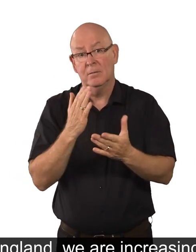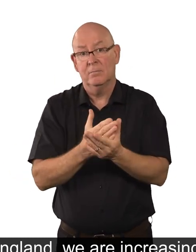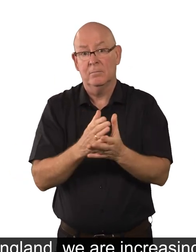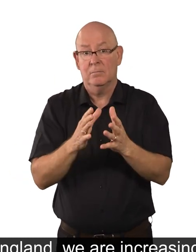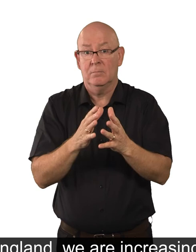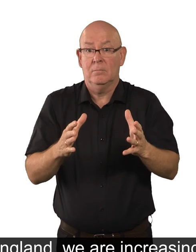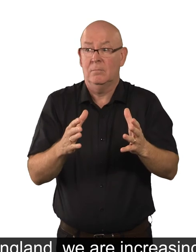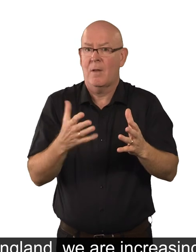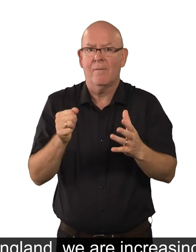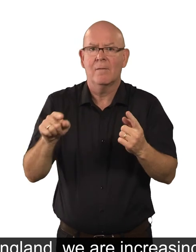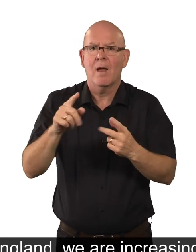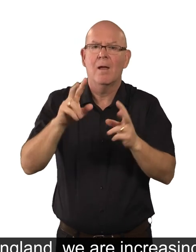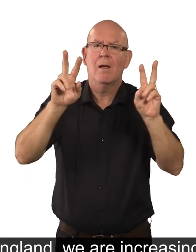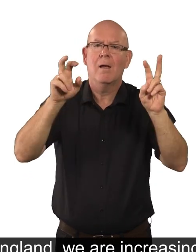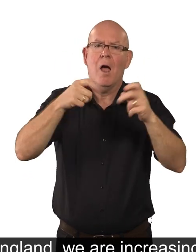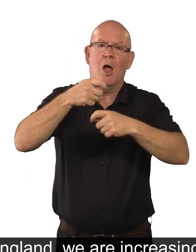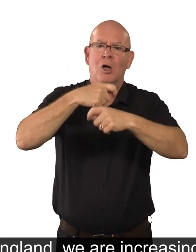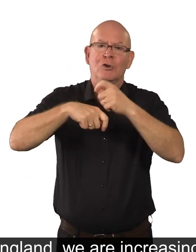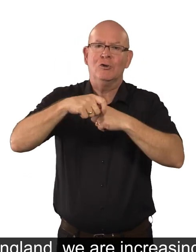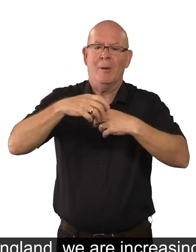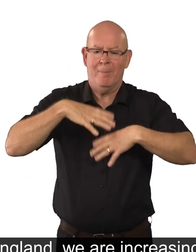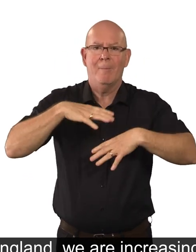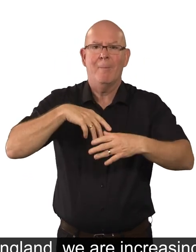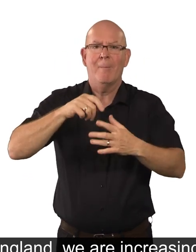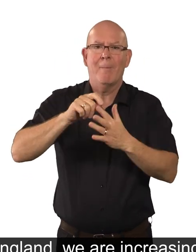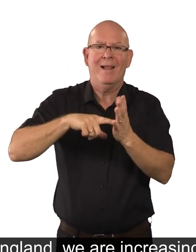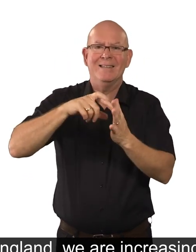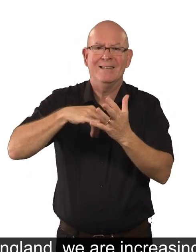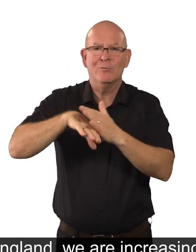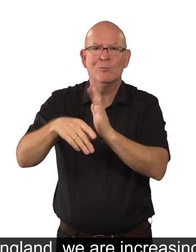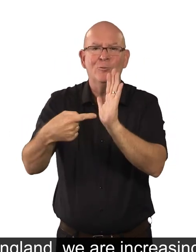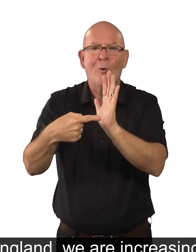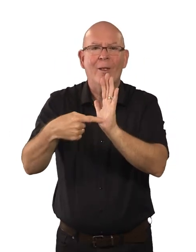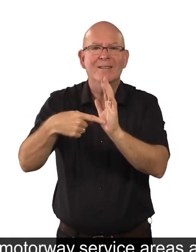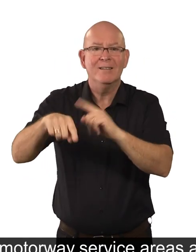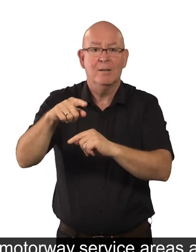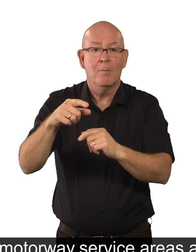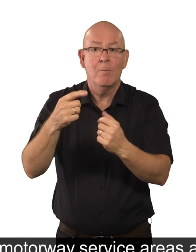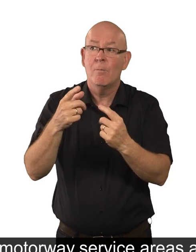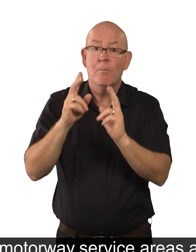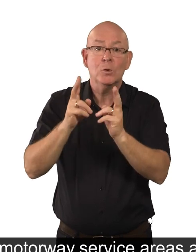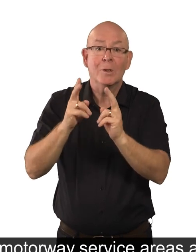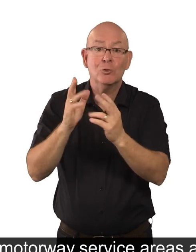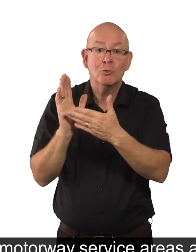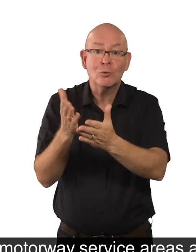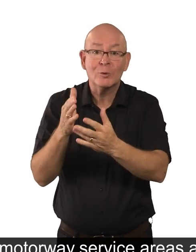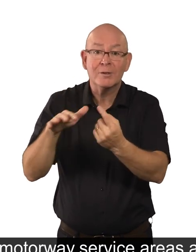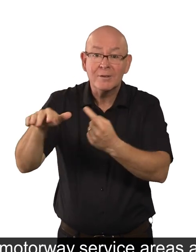In England, we are increasing the numbers of changing places toilets in motorway service areas,